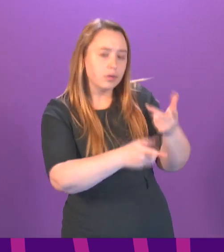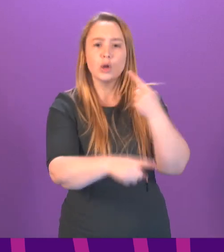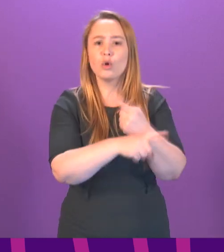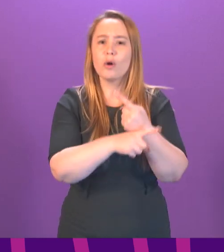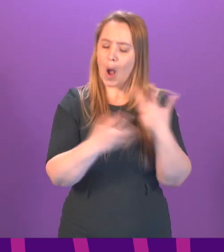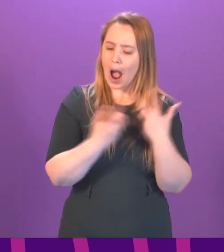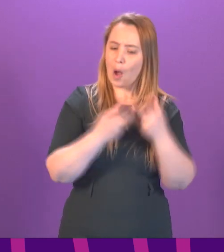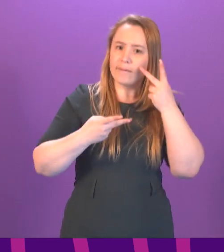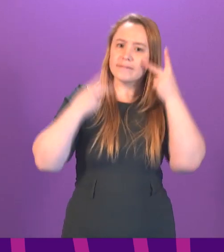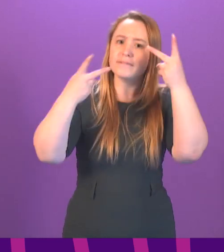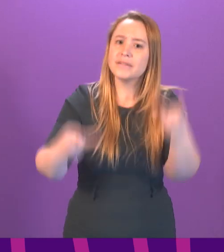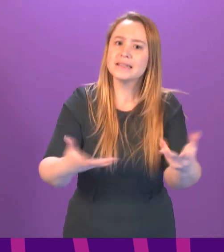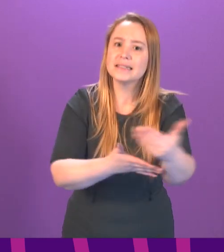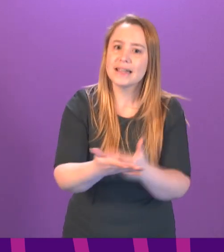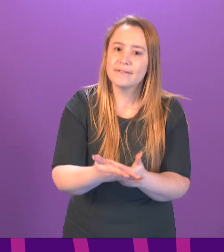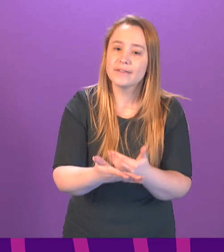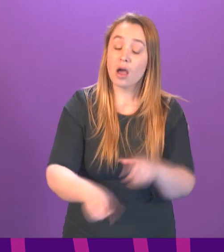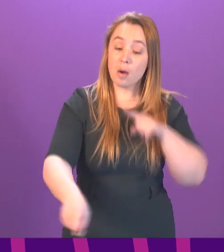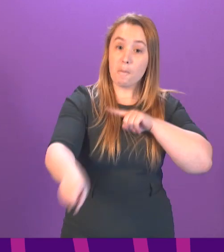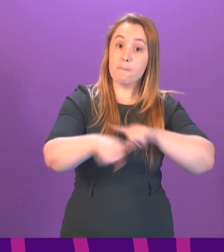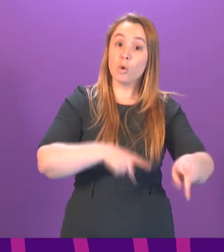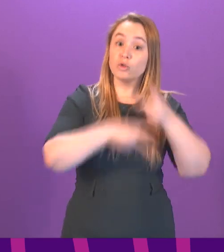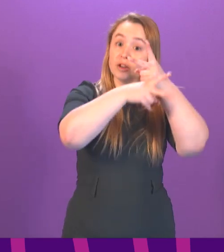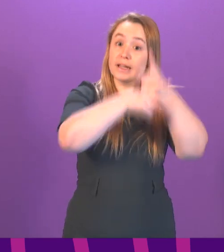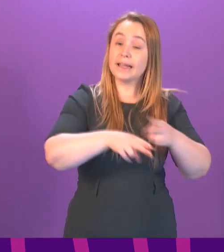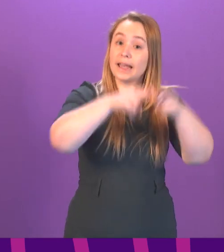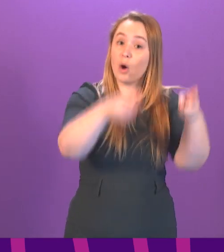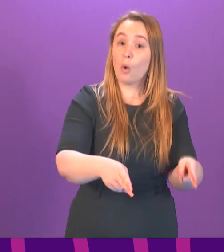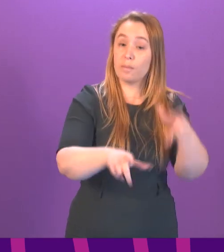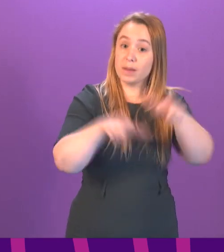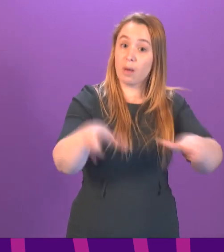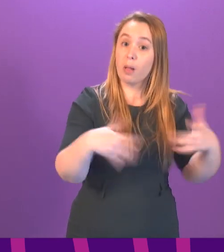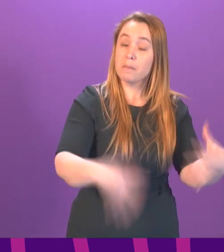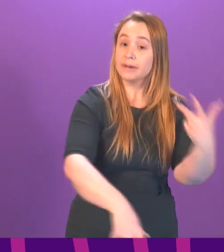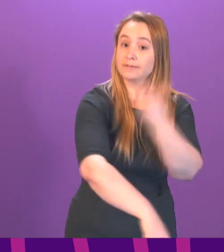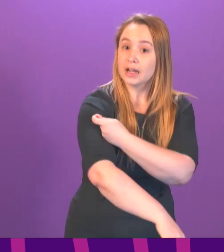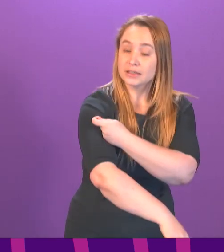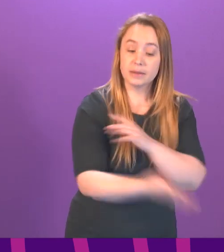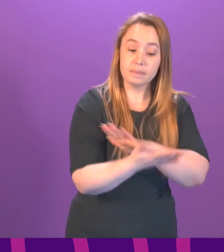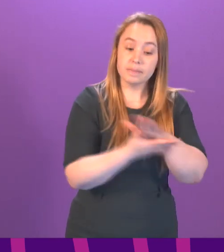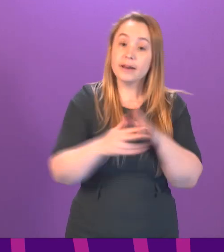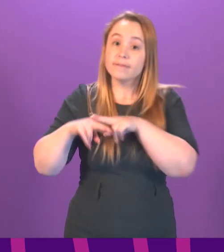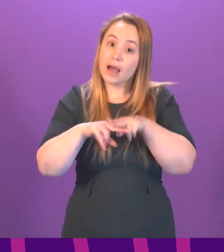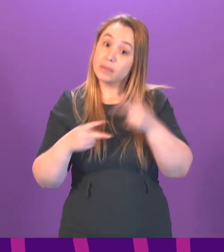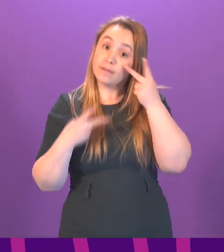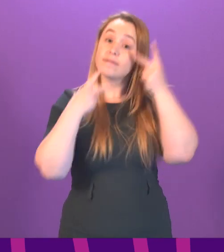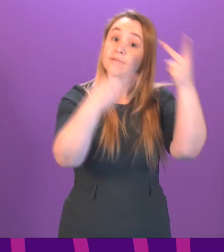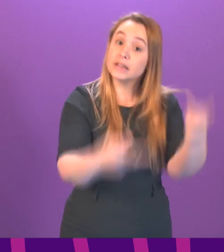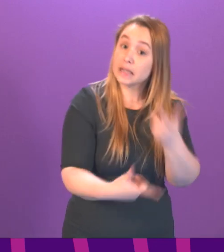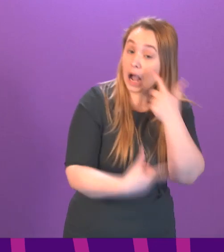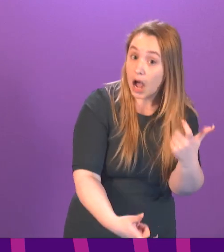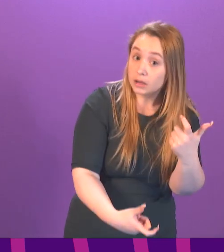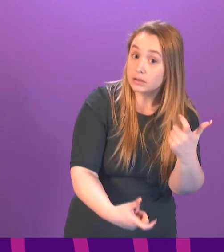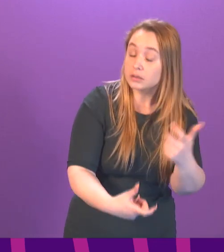So now that almost all the care home residents have been vaccinated, will their families be allowed in soon? Will it be possible